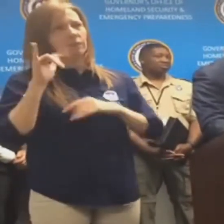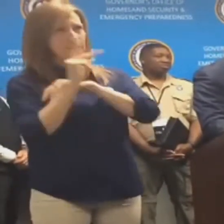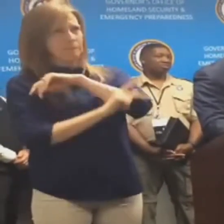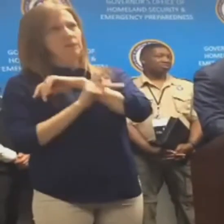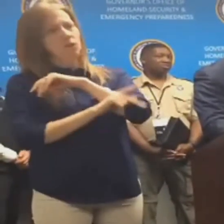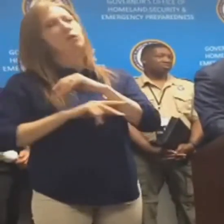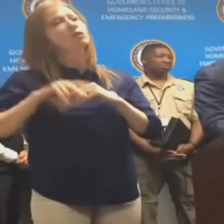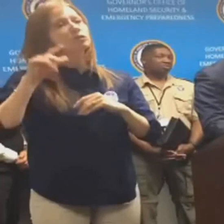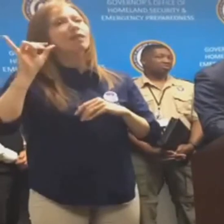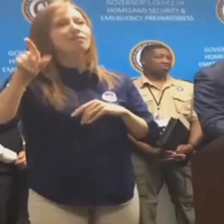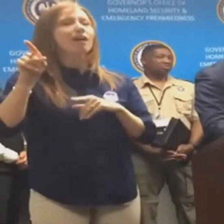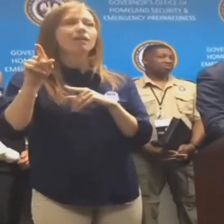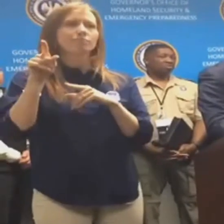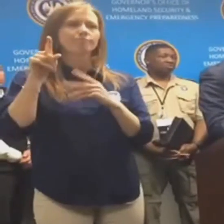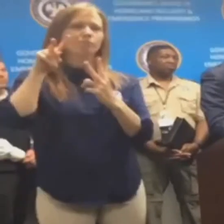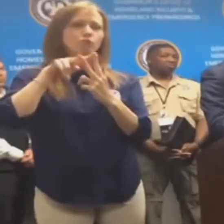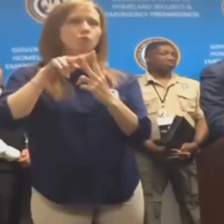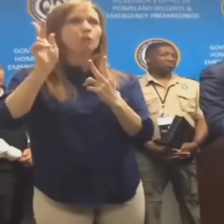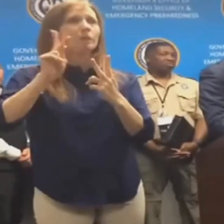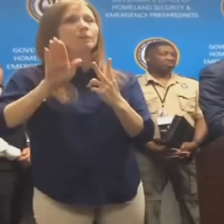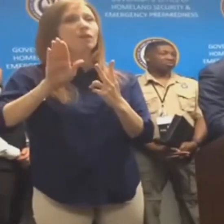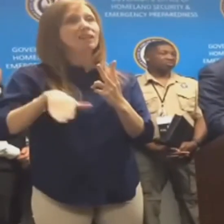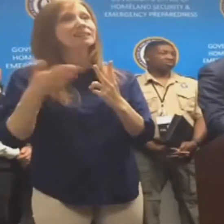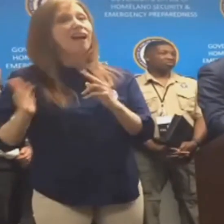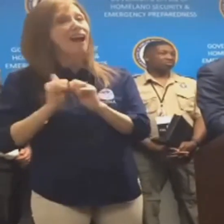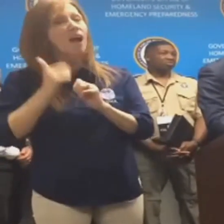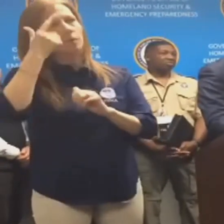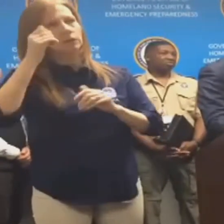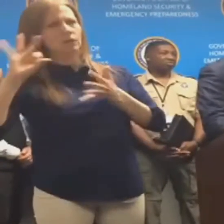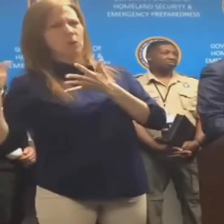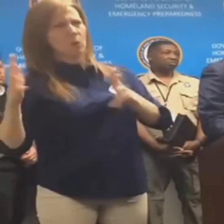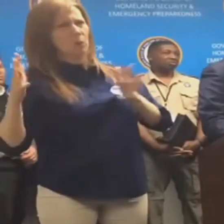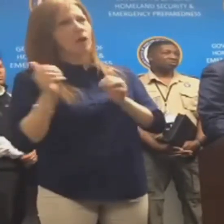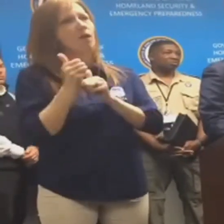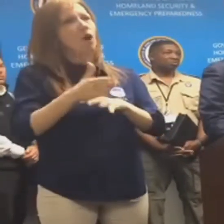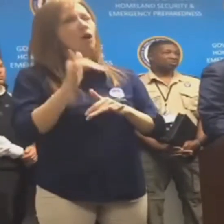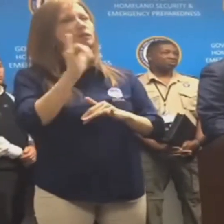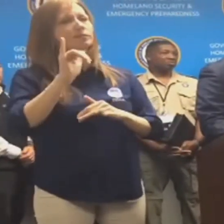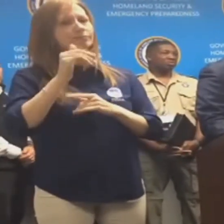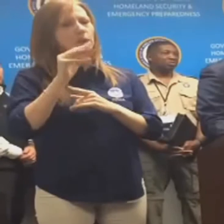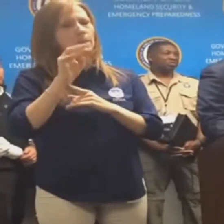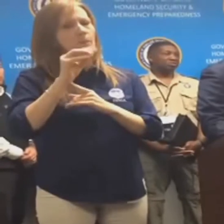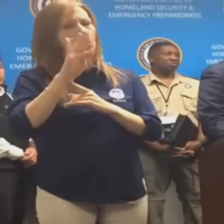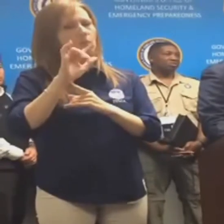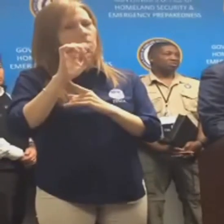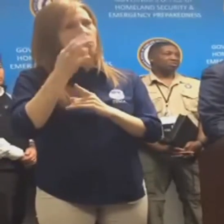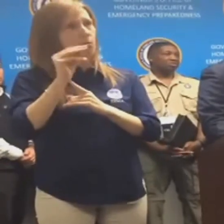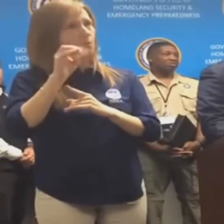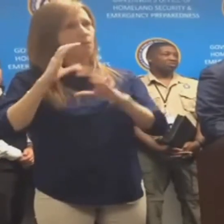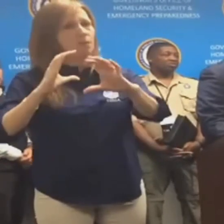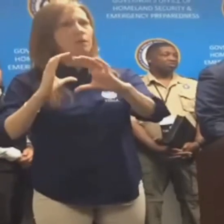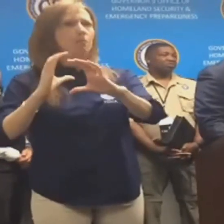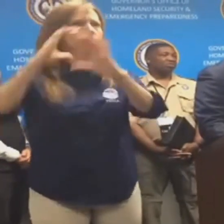from a straight line wind event that caused a mobile home to